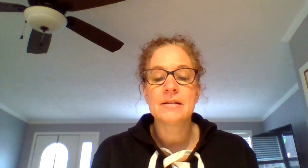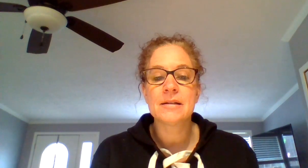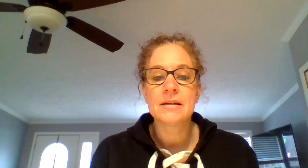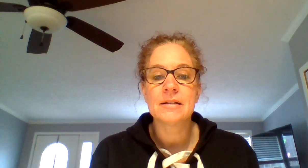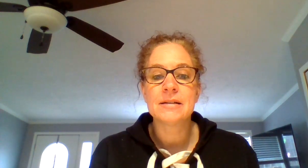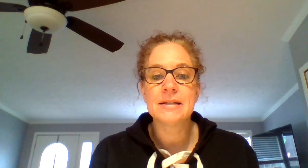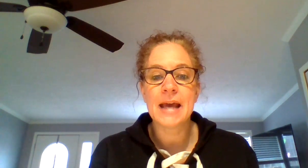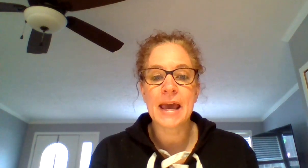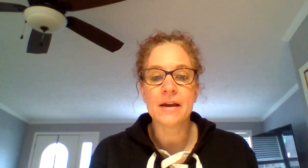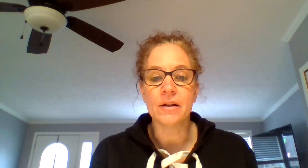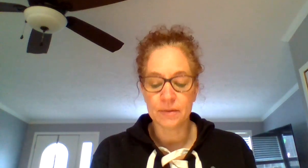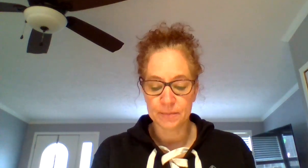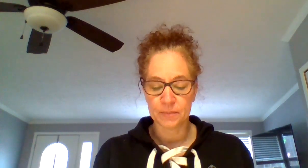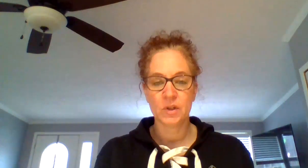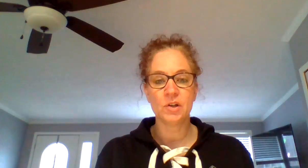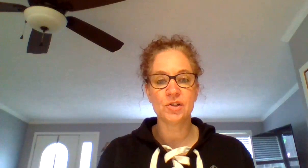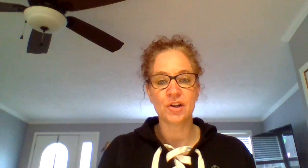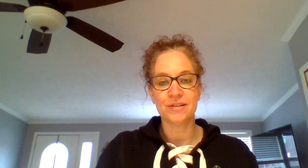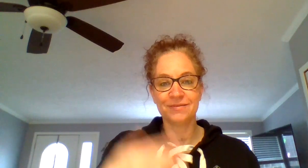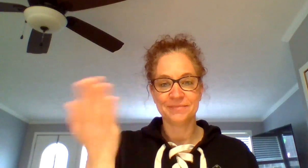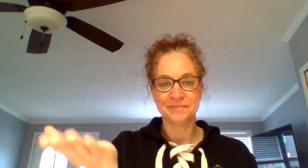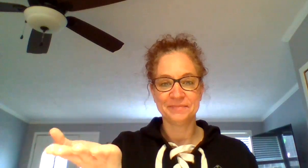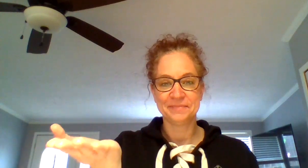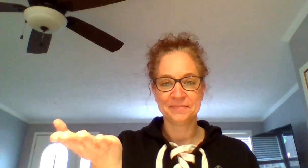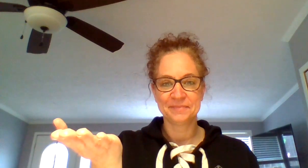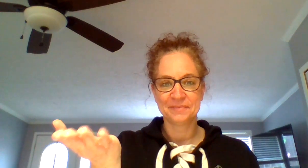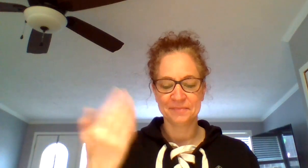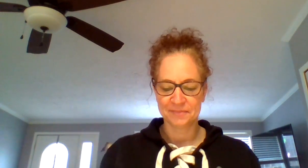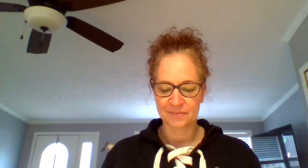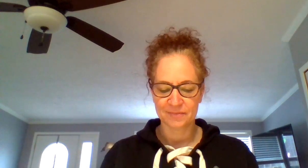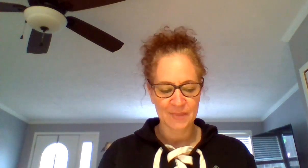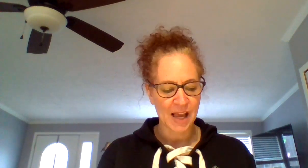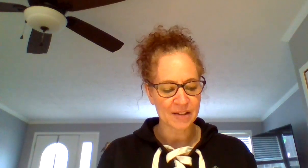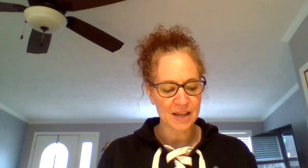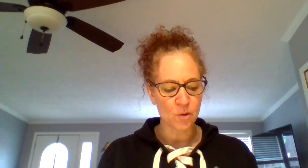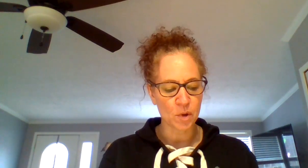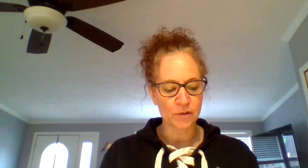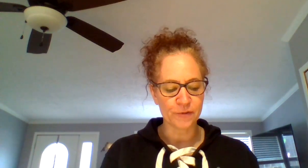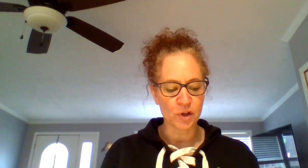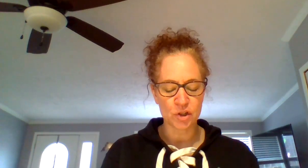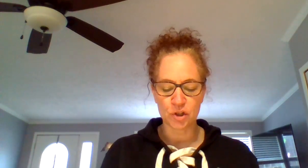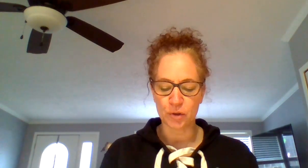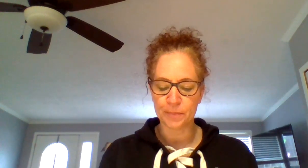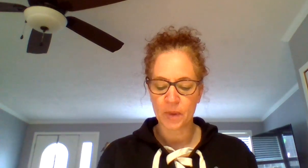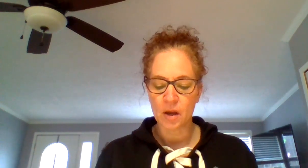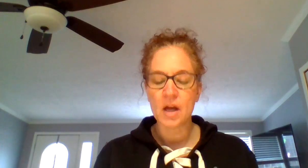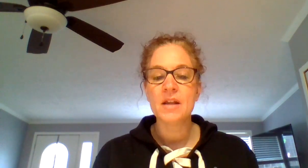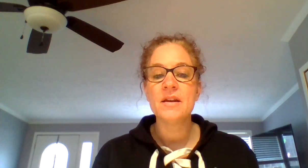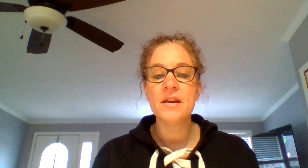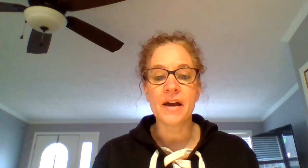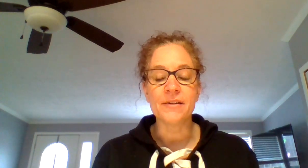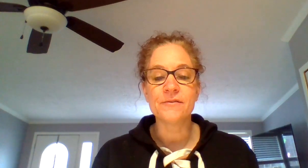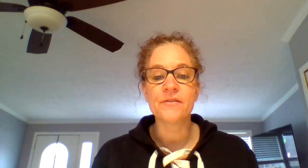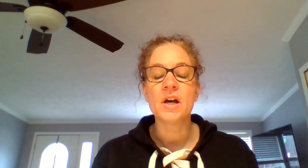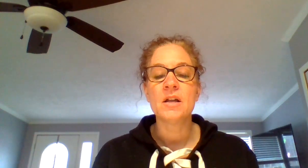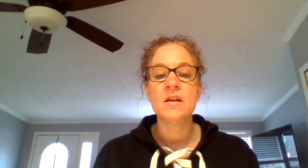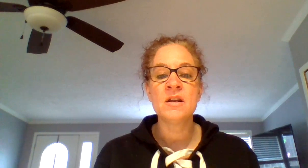T, tail. Your turn. I'll say the word first too. Knife. N,